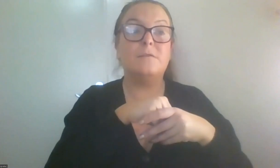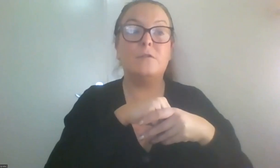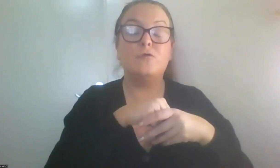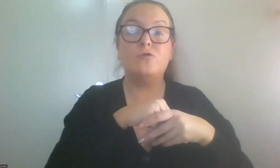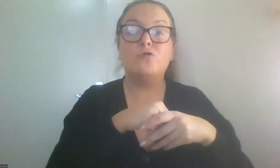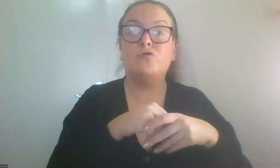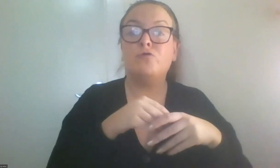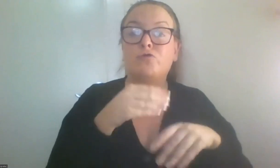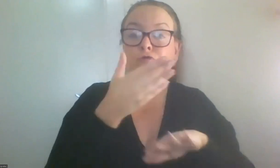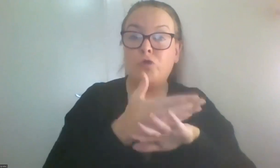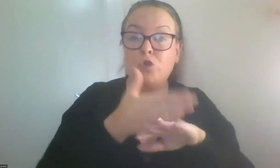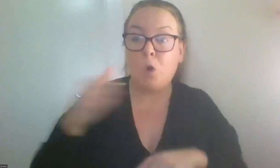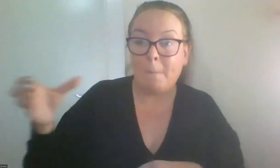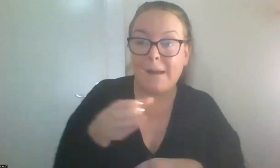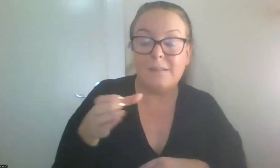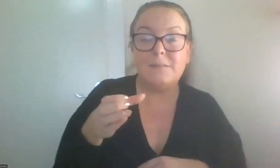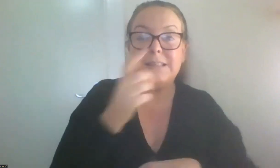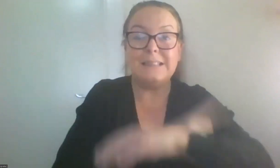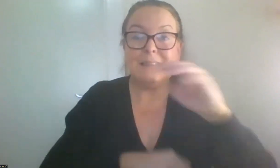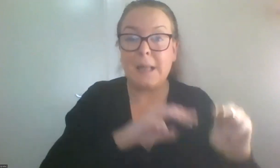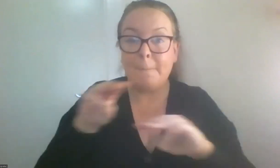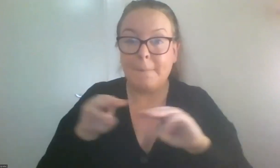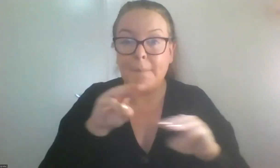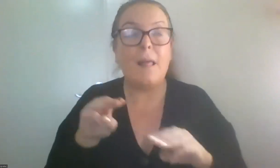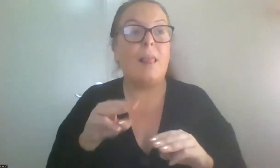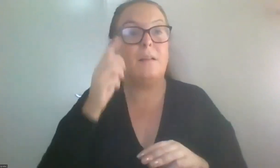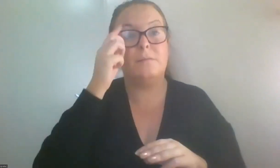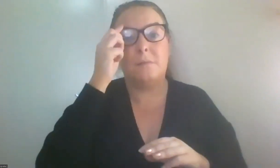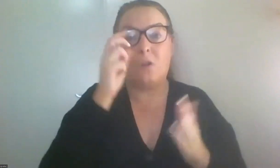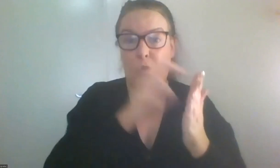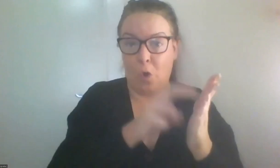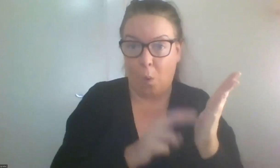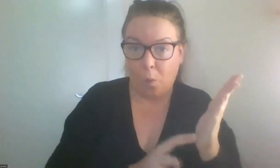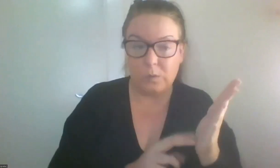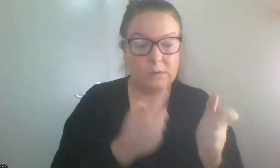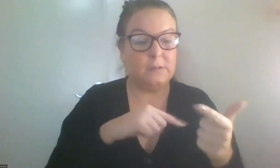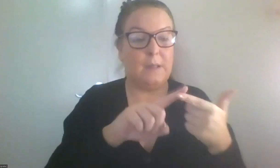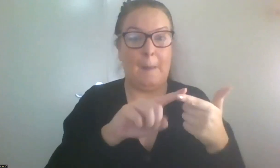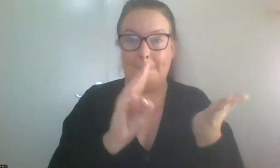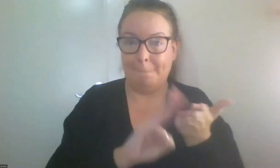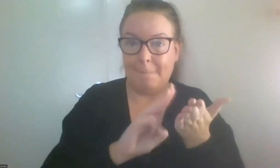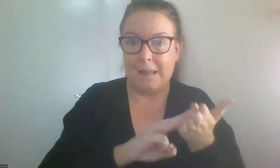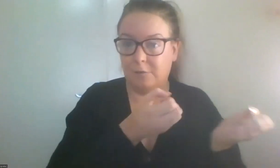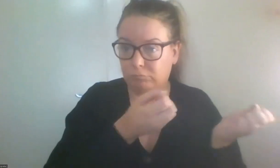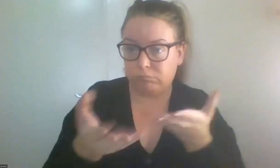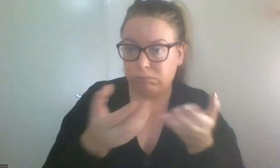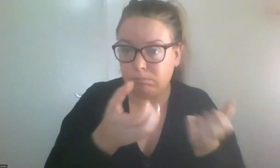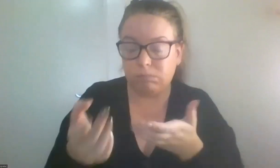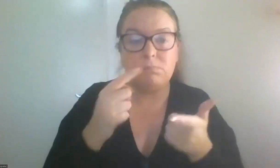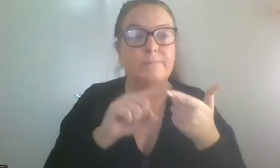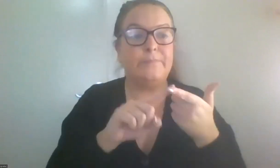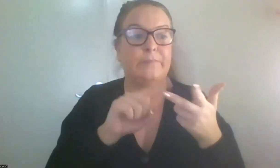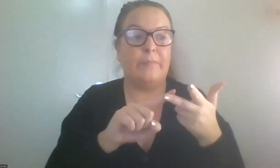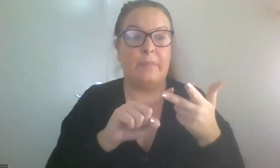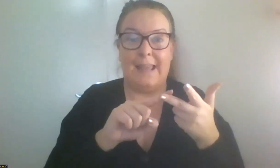Notes were taken, minutes were provided, cataloguing the issues that were raised.